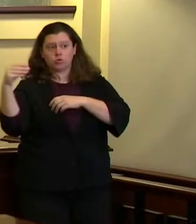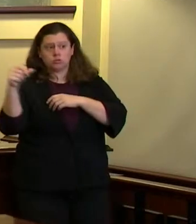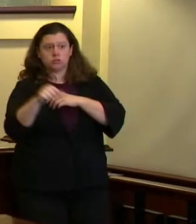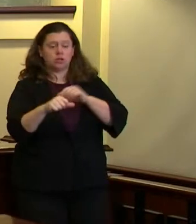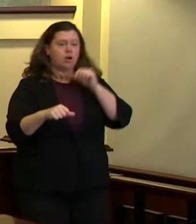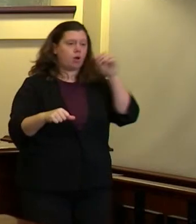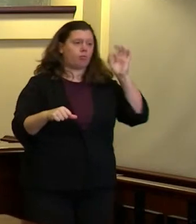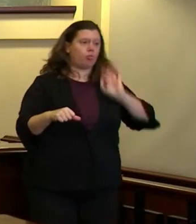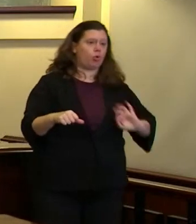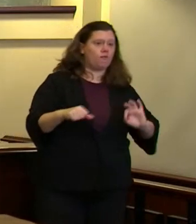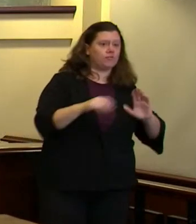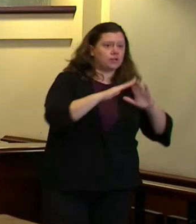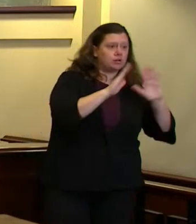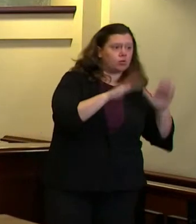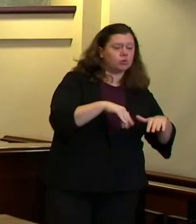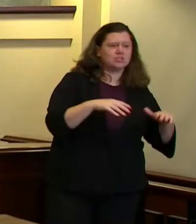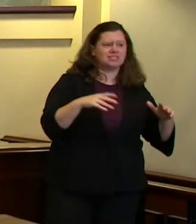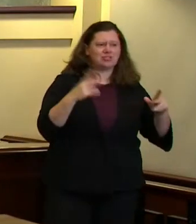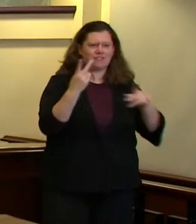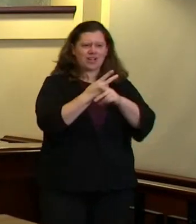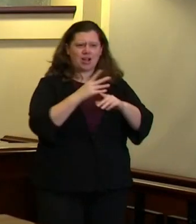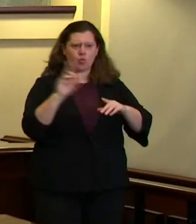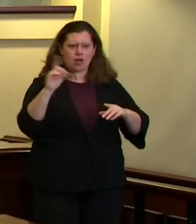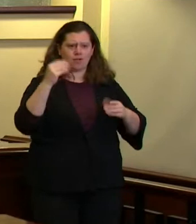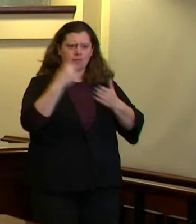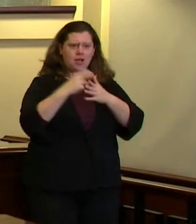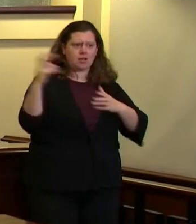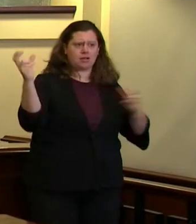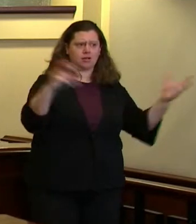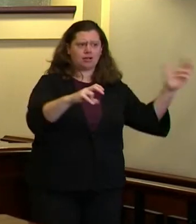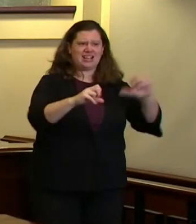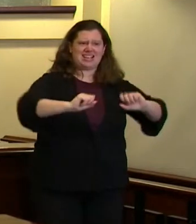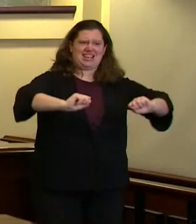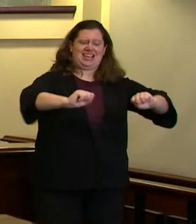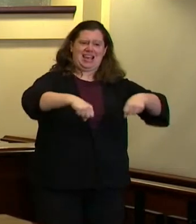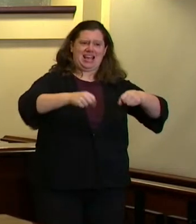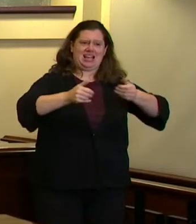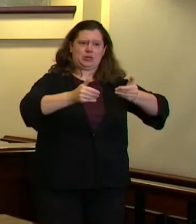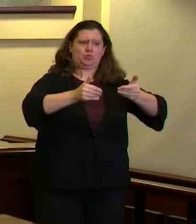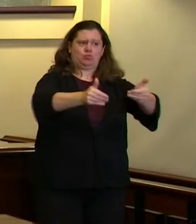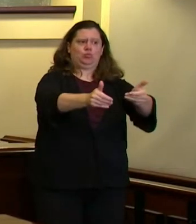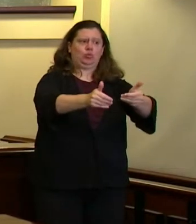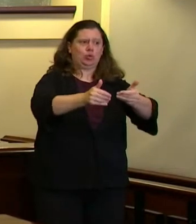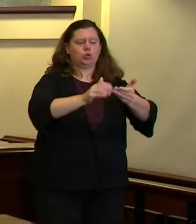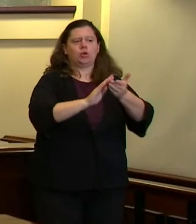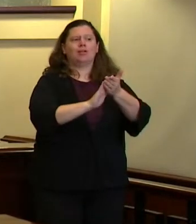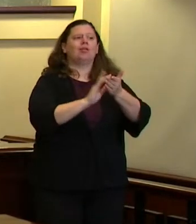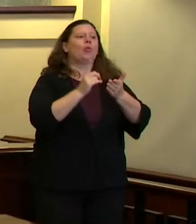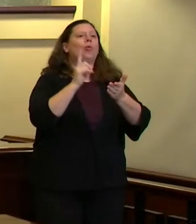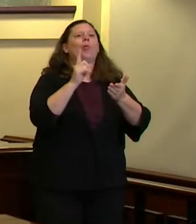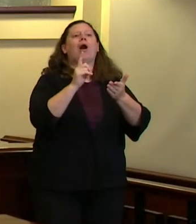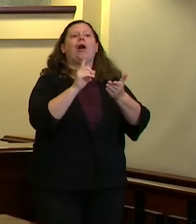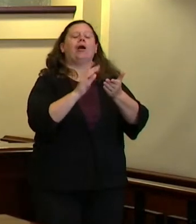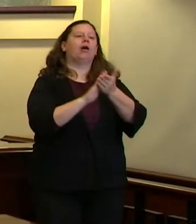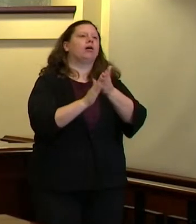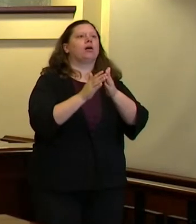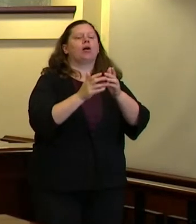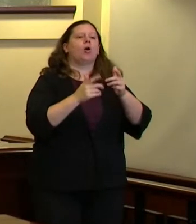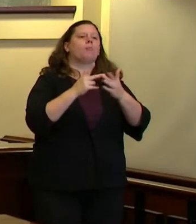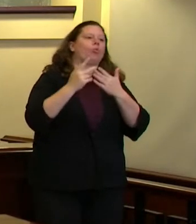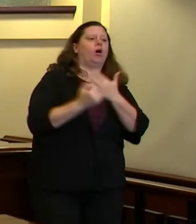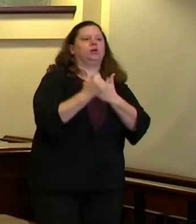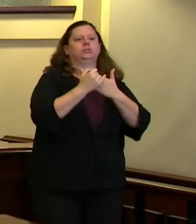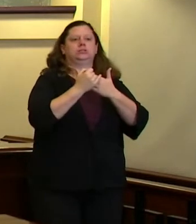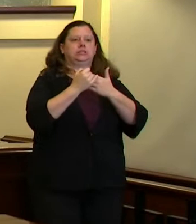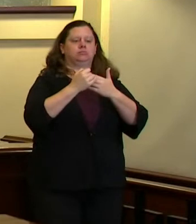providers and others to bring to bear the largest number of low-income housing units